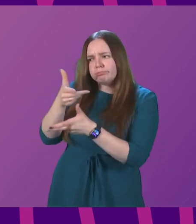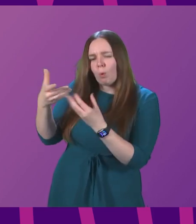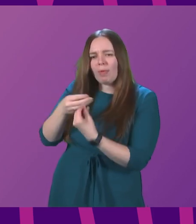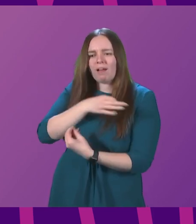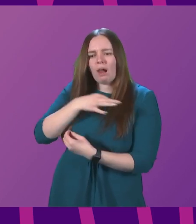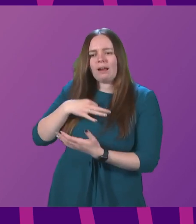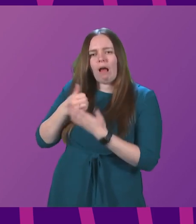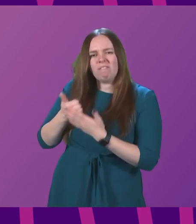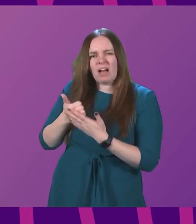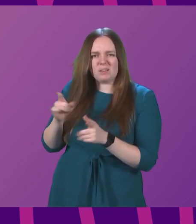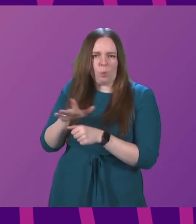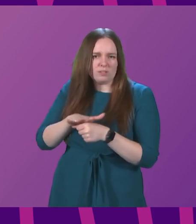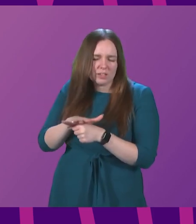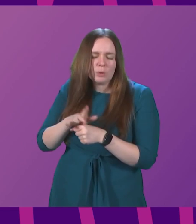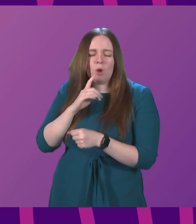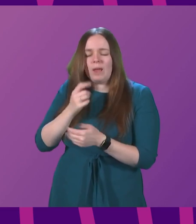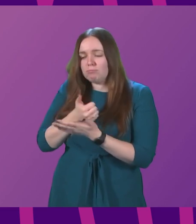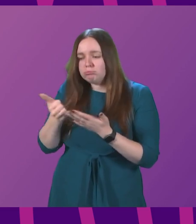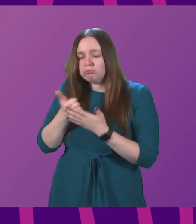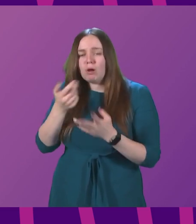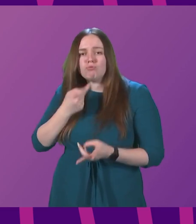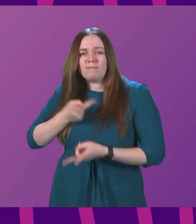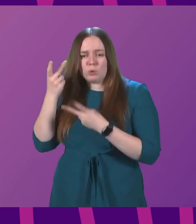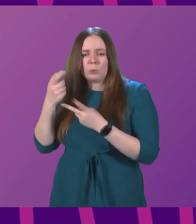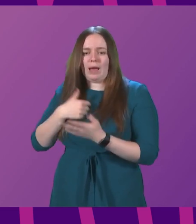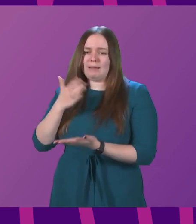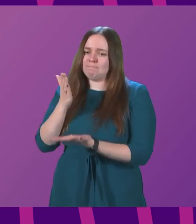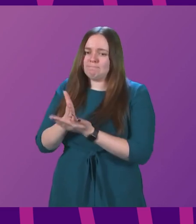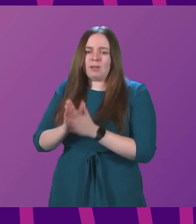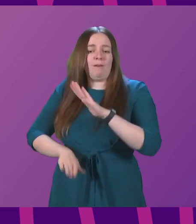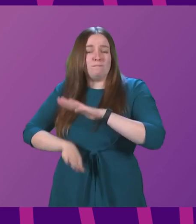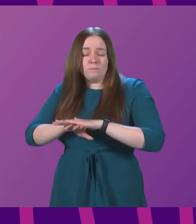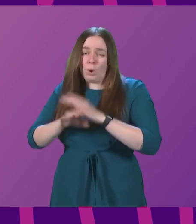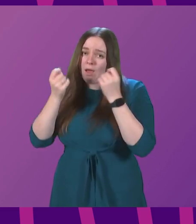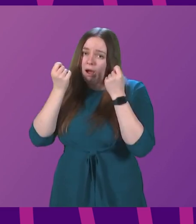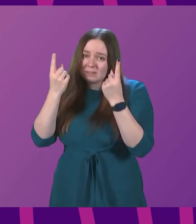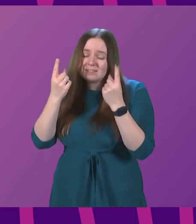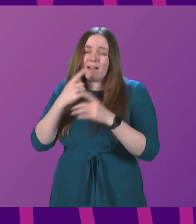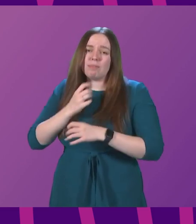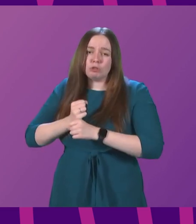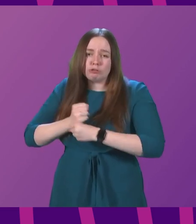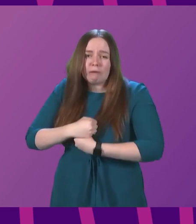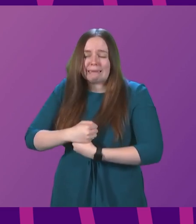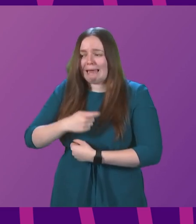situation and we do keep this under careful review. I absolutely and fully understand the stress and anxiety that any woman